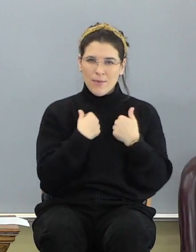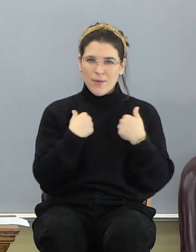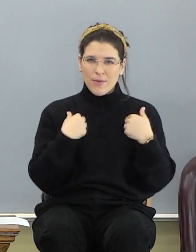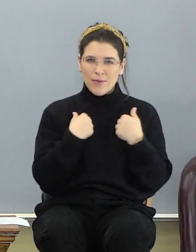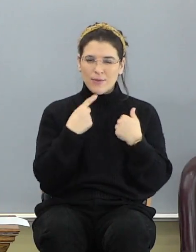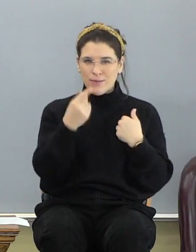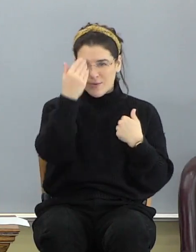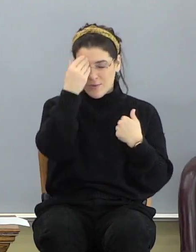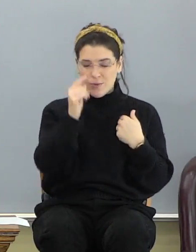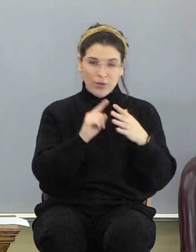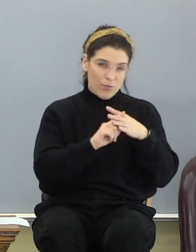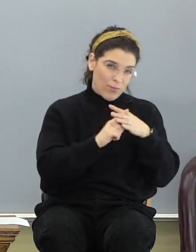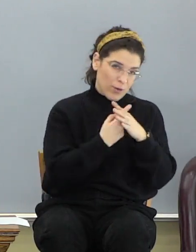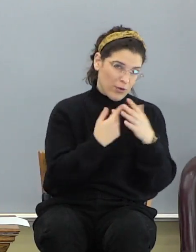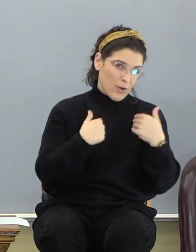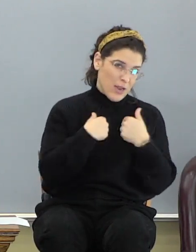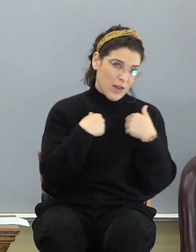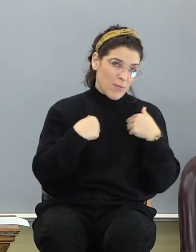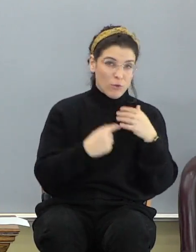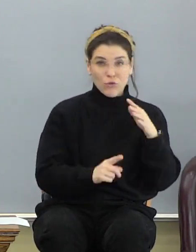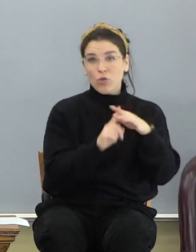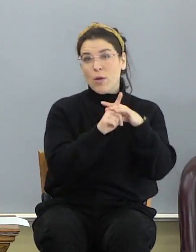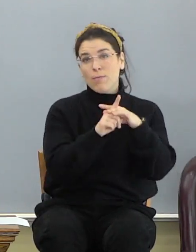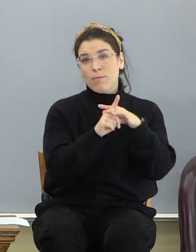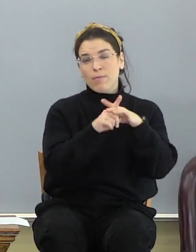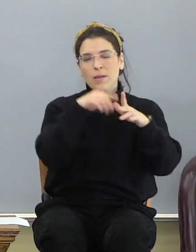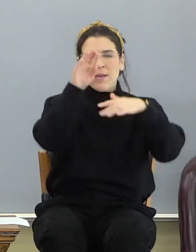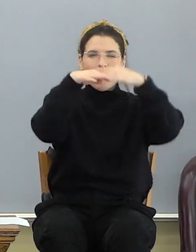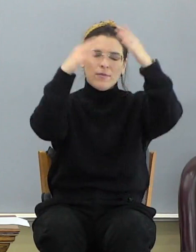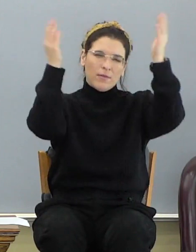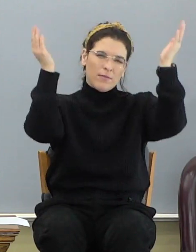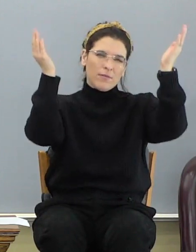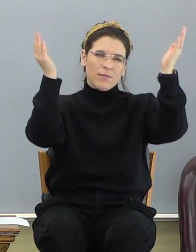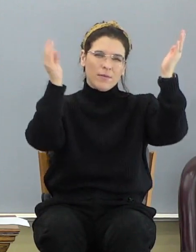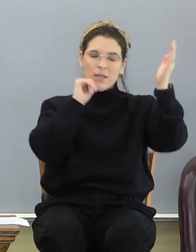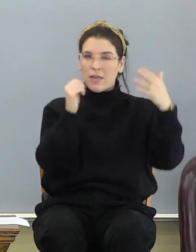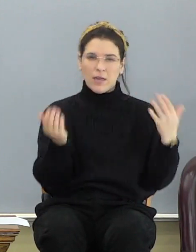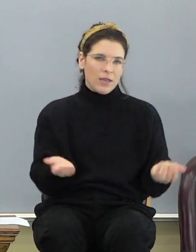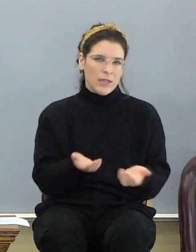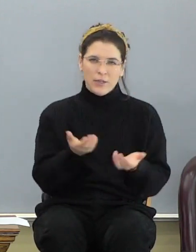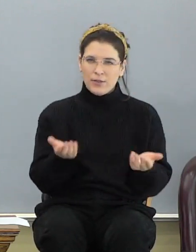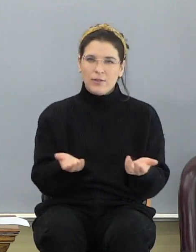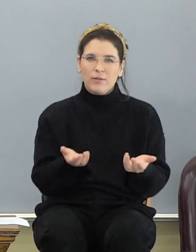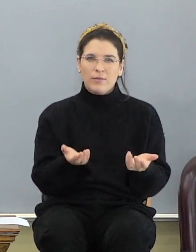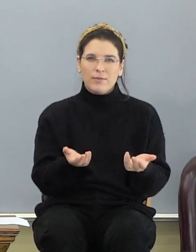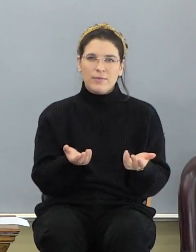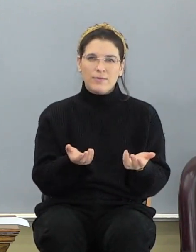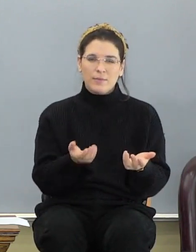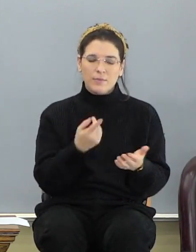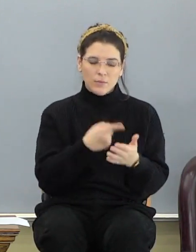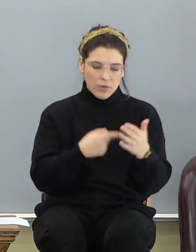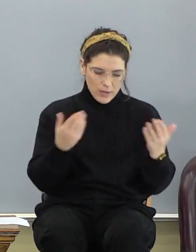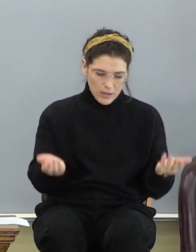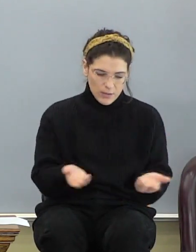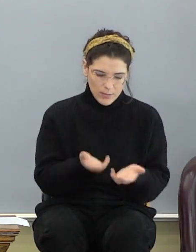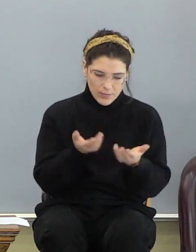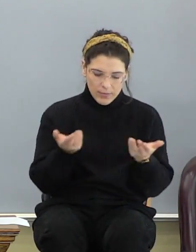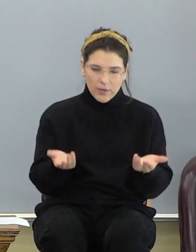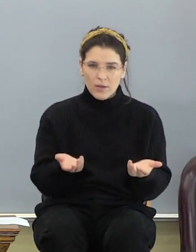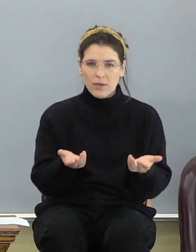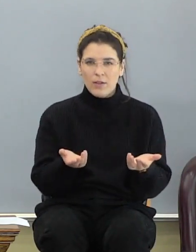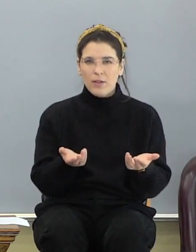You know where the original animals show up? In heaven. Not down here. What's down here